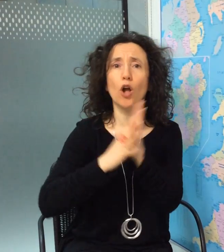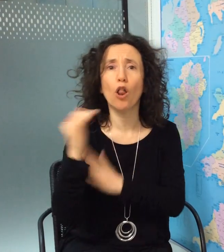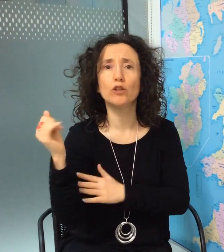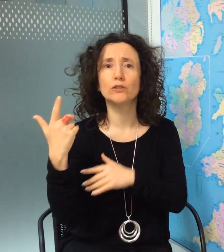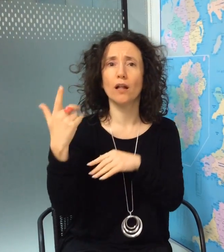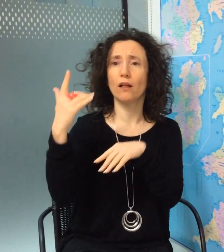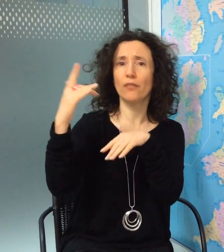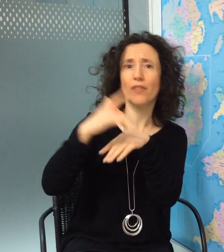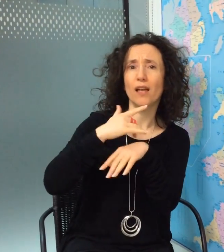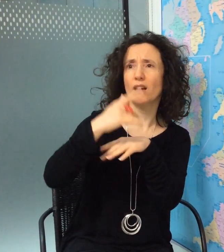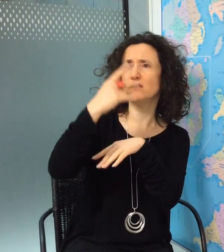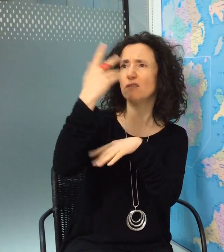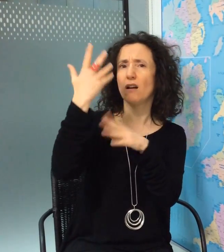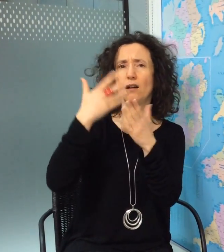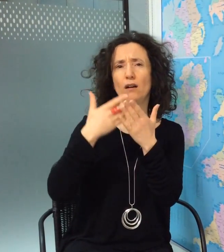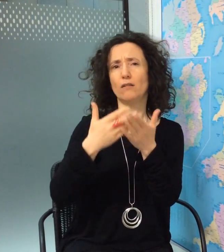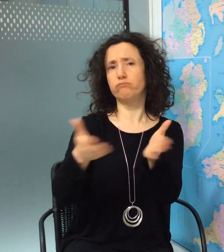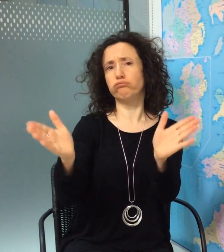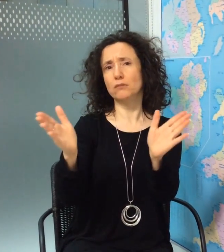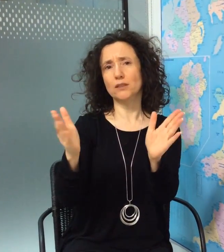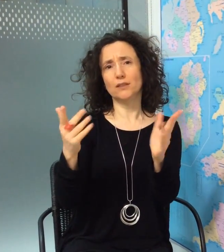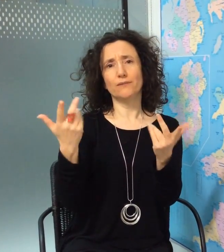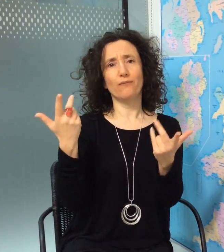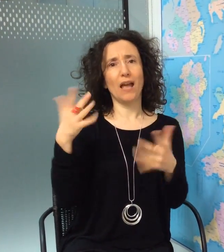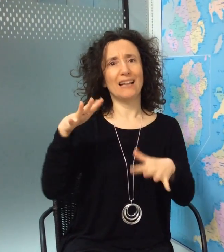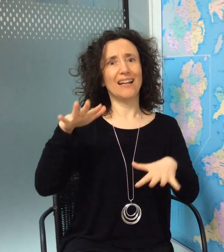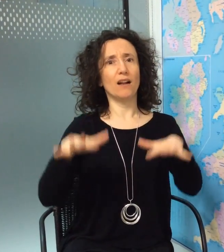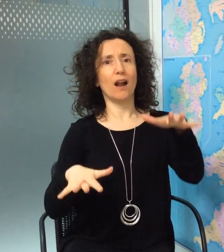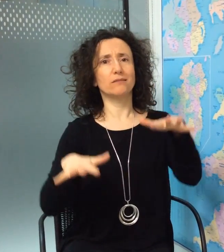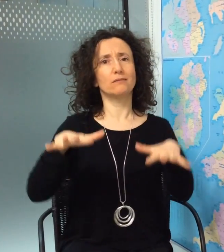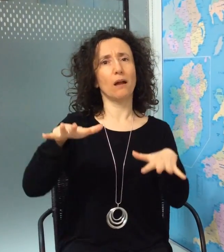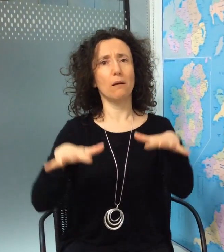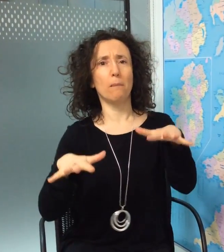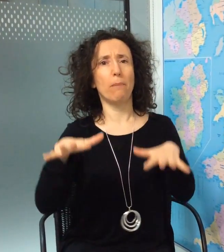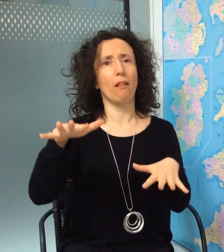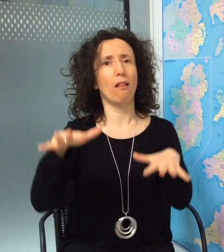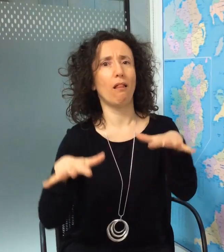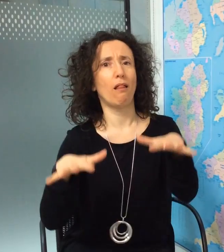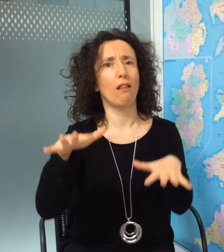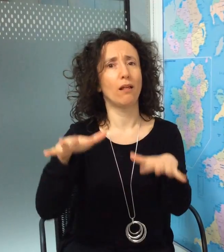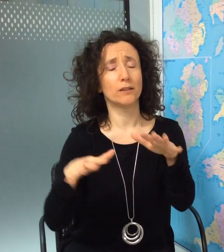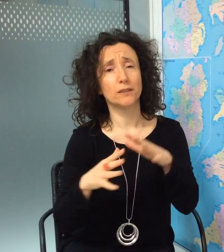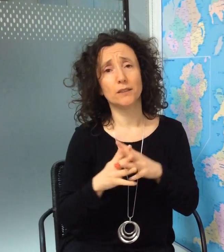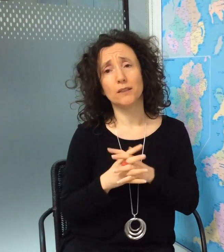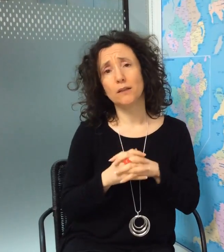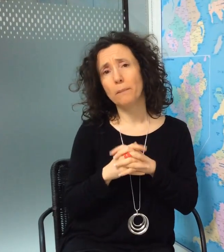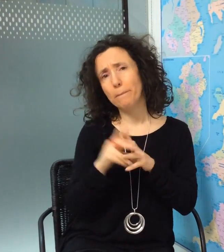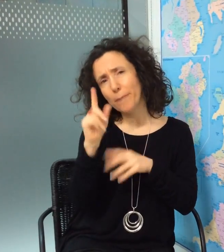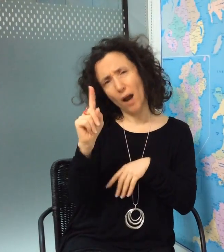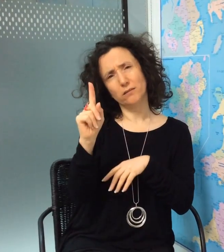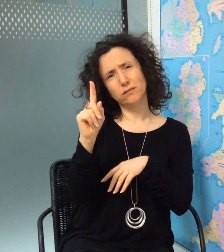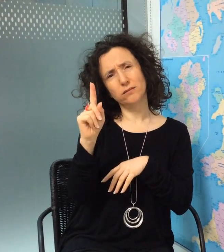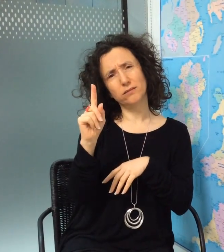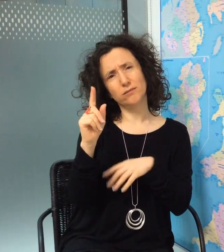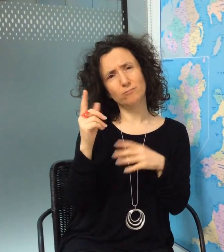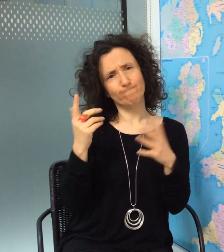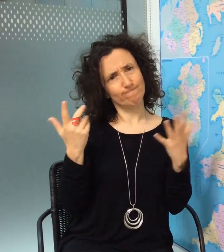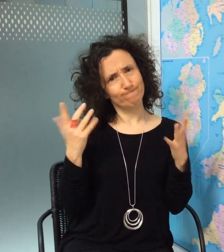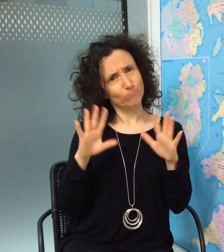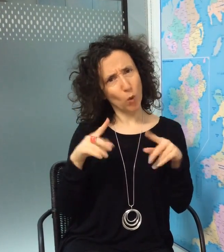culture and theatre is very unstable, but we mustn't be defeated. We must use our